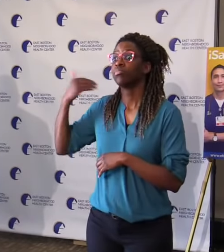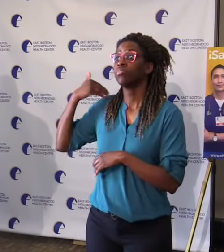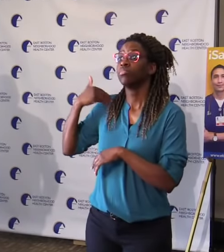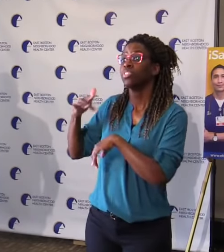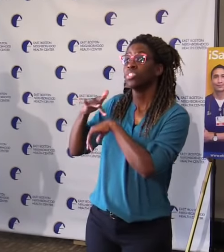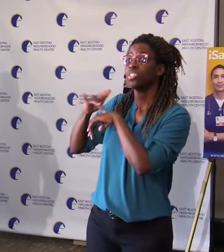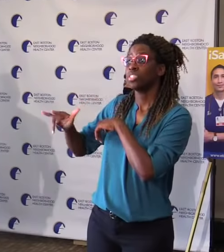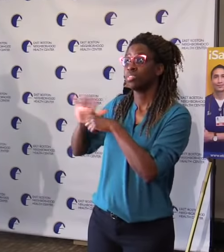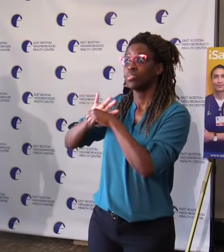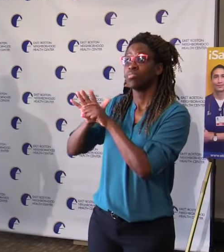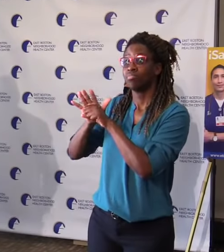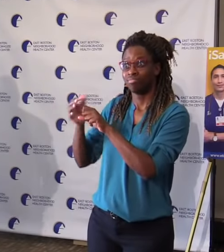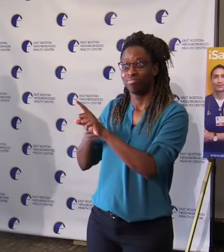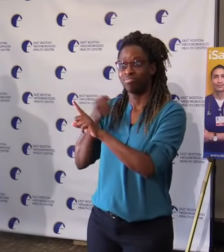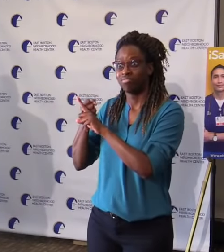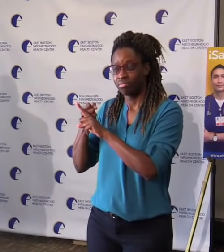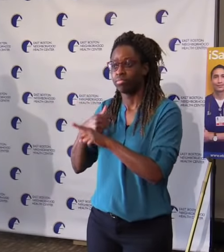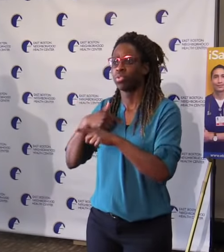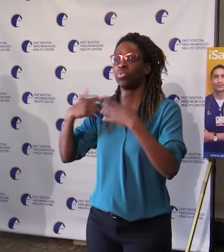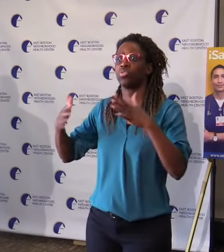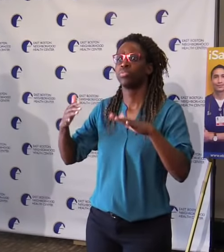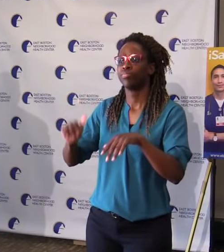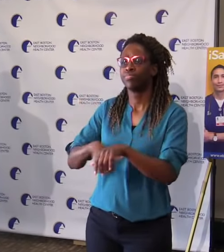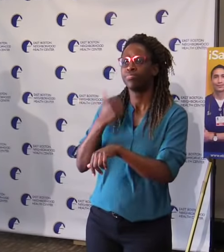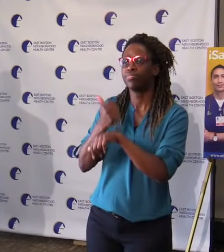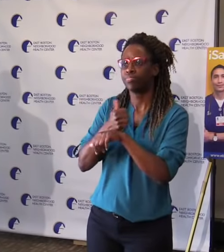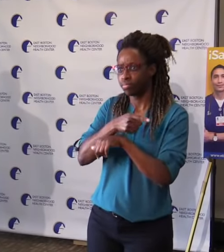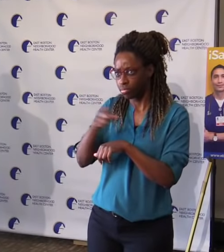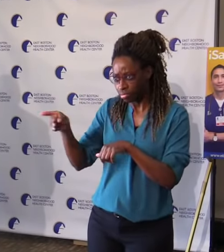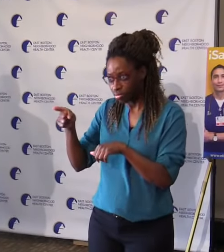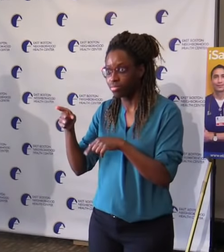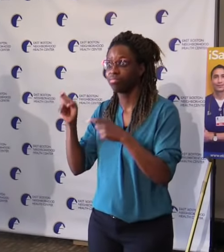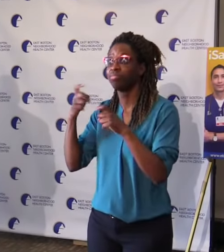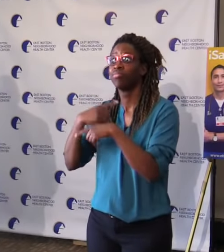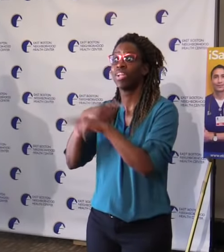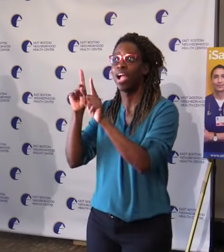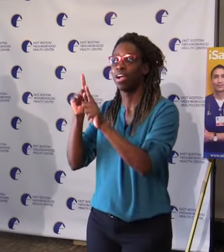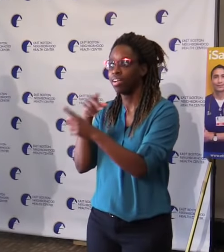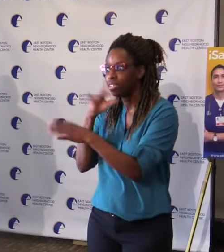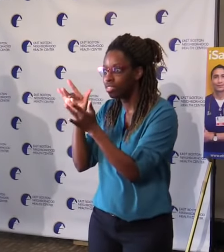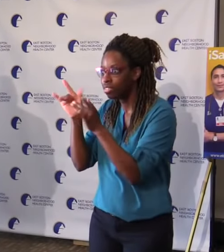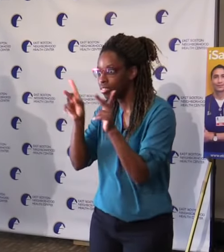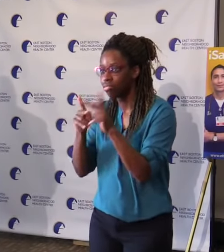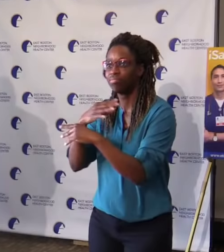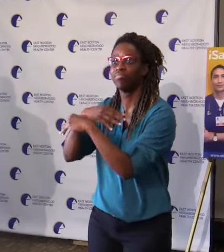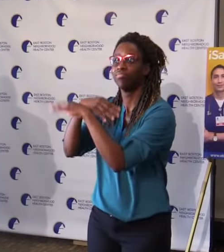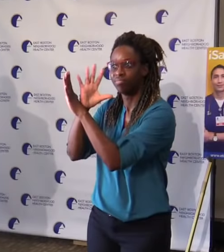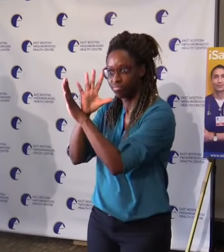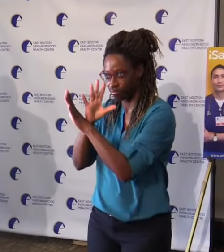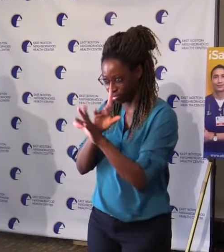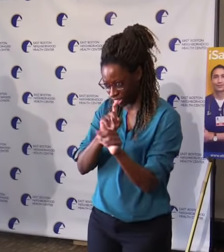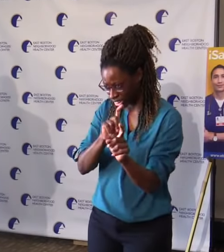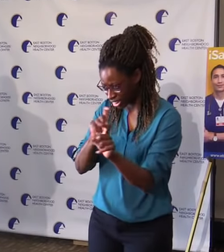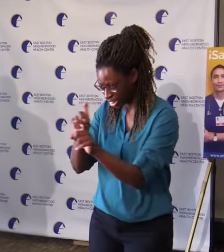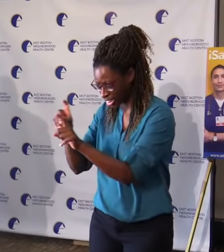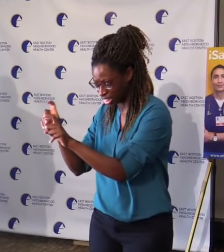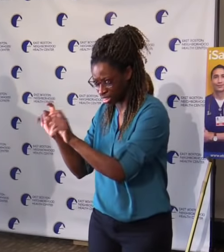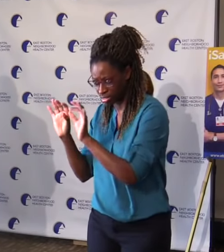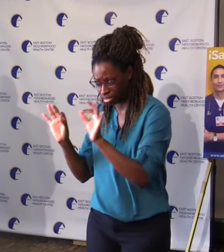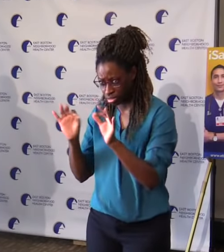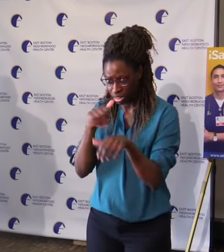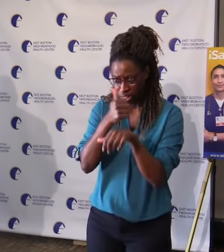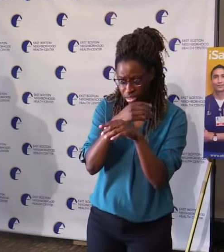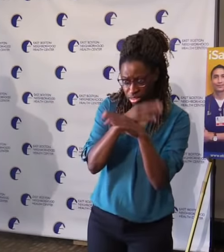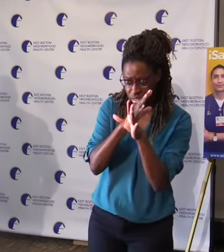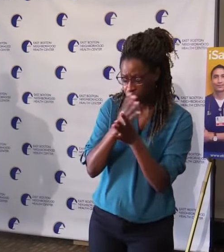threw themselves into contact tracing to begin to find a way out of this nightmare for their patients. At the same time, we continue to meet our patients'